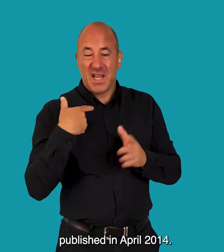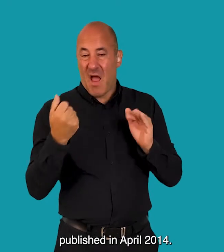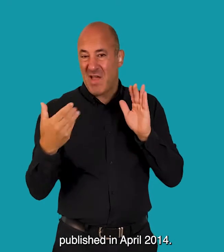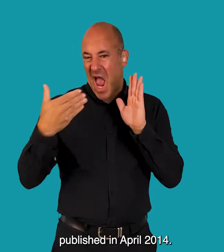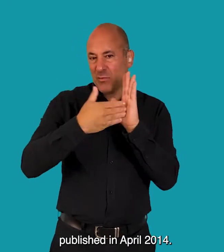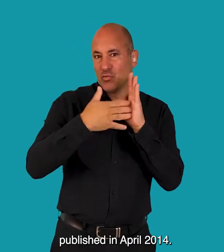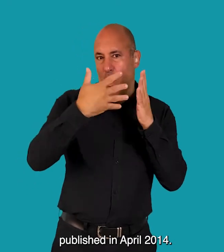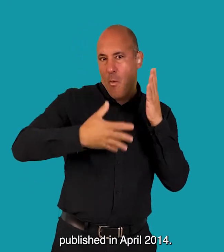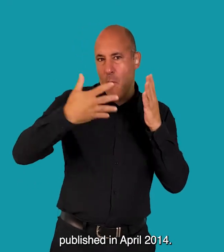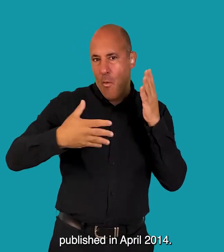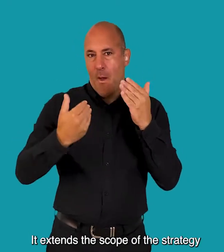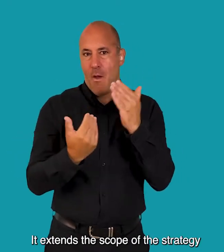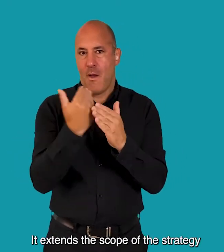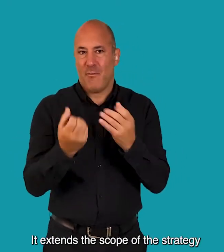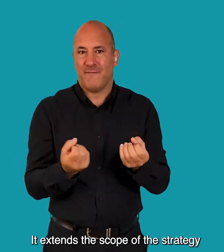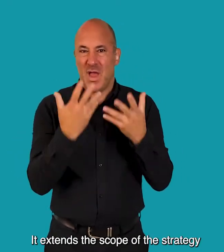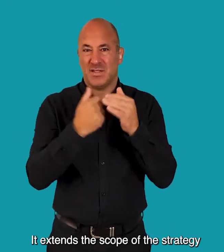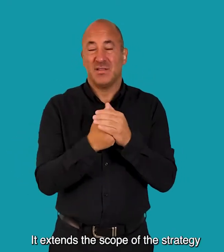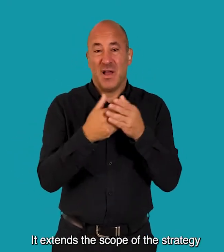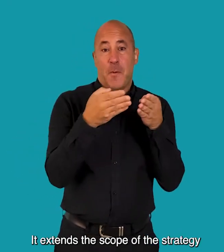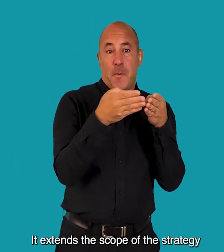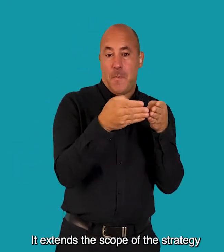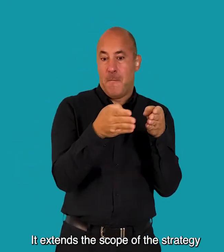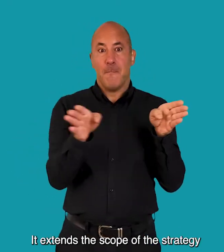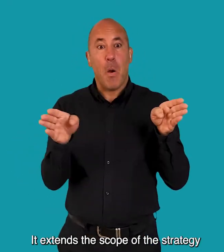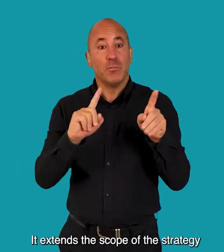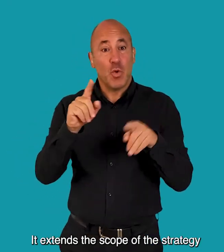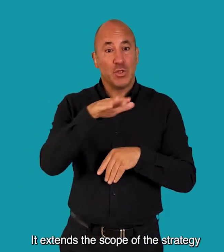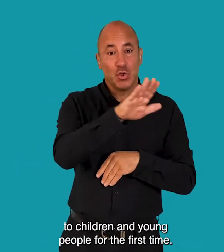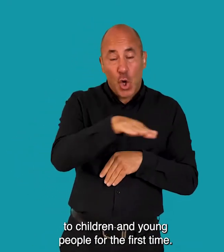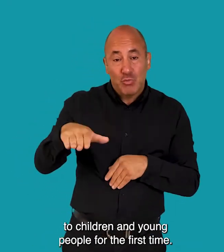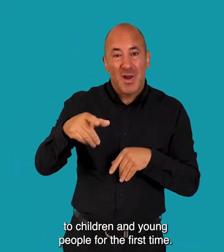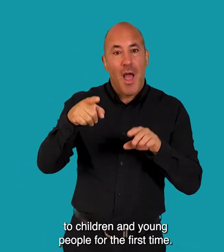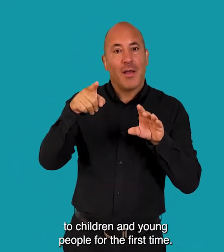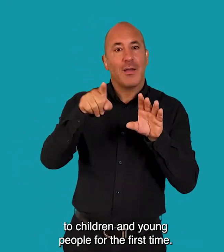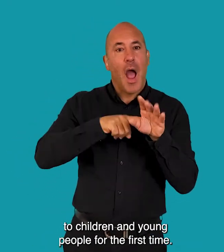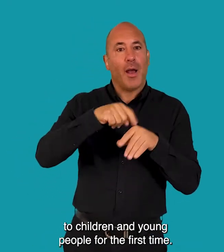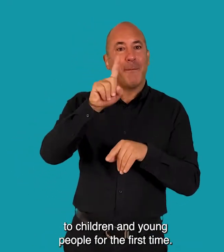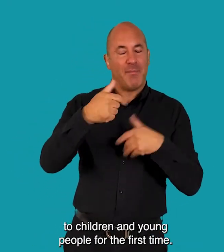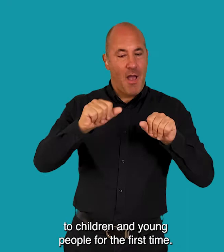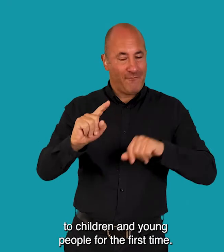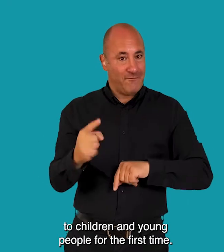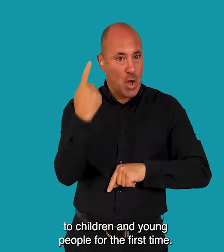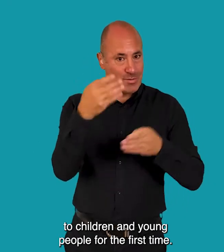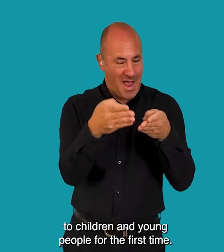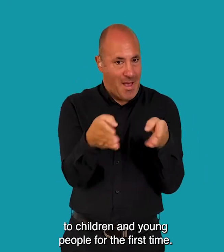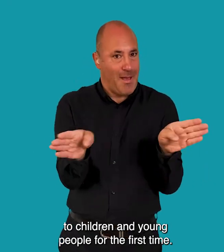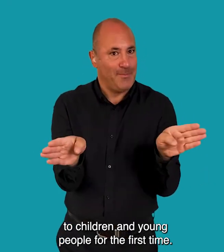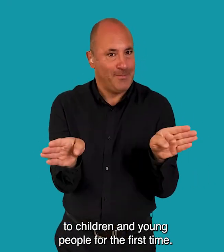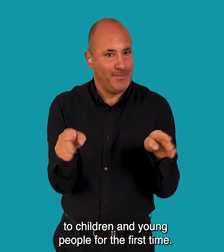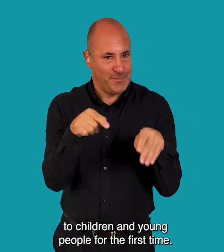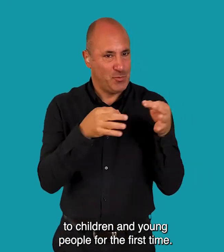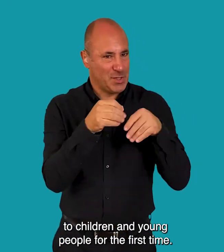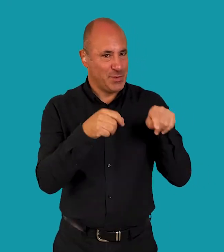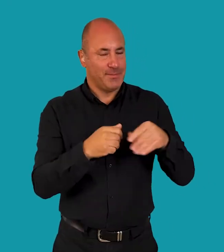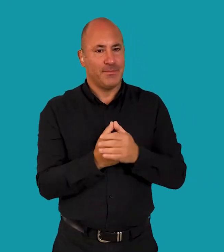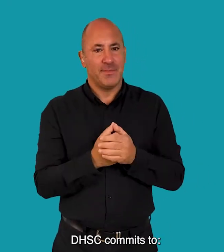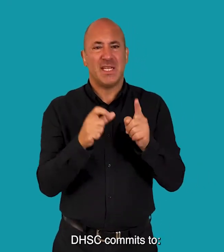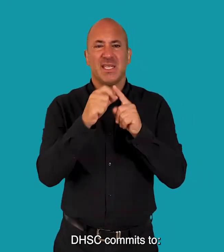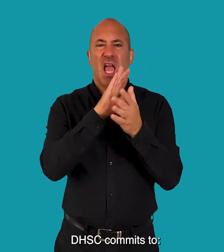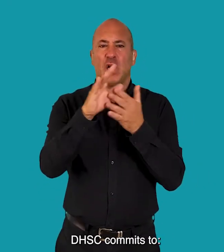2014 It extends the scope of the strategy to children and young people for the first time